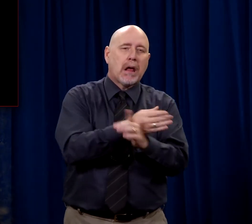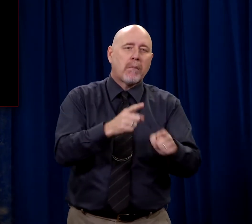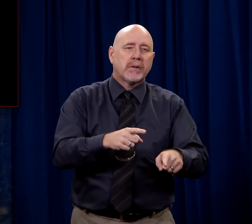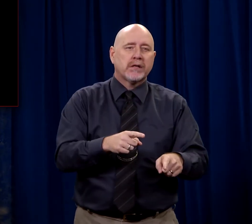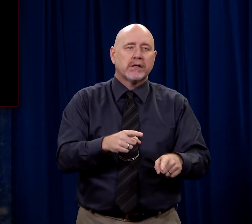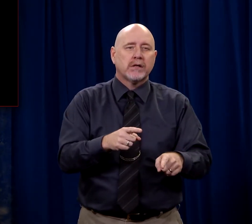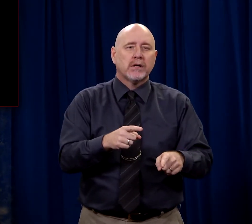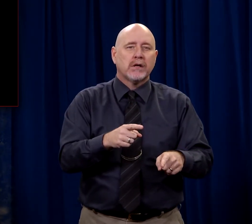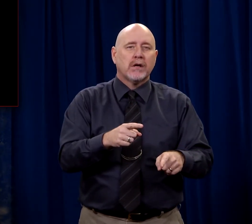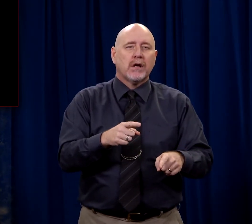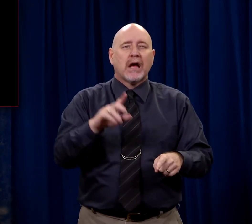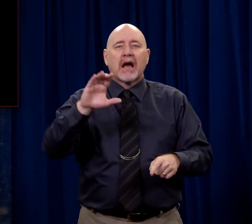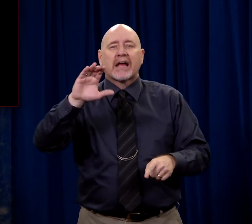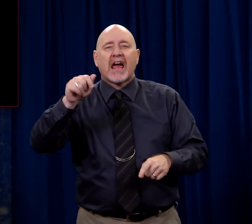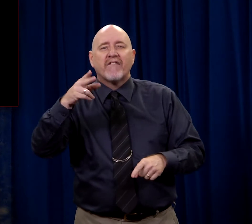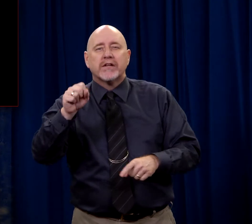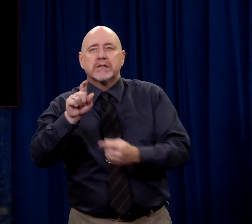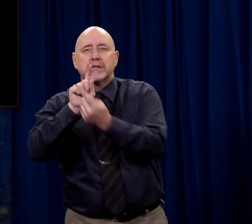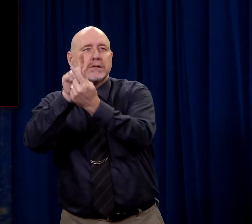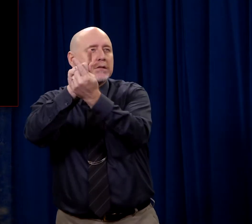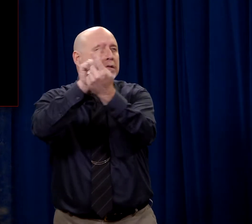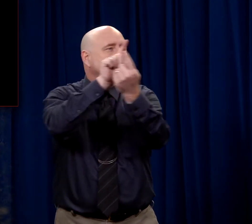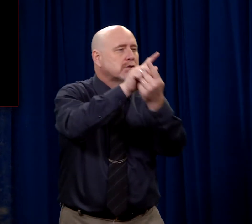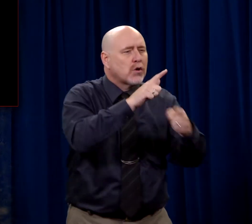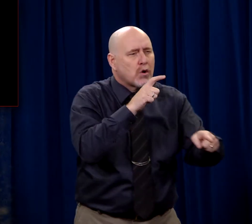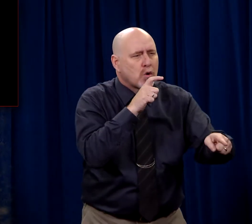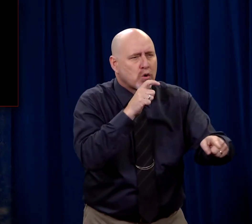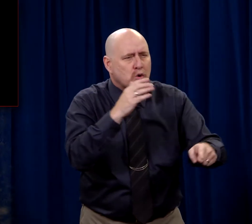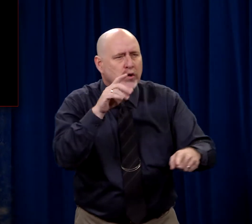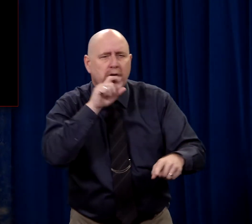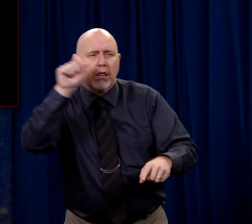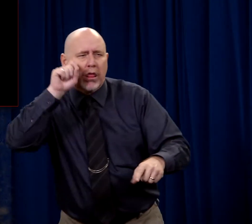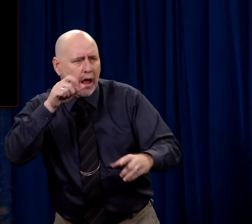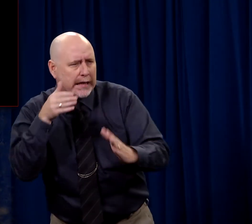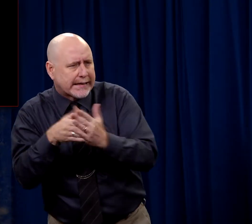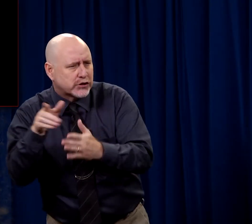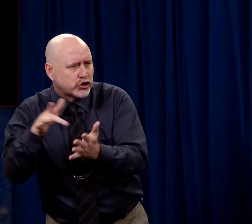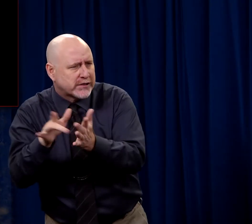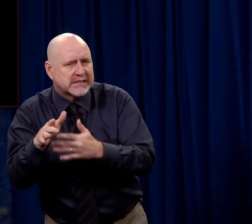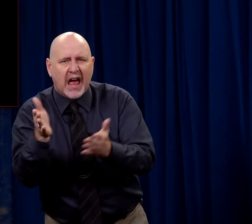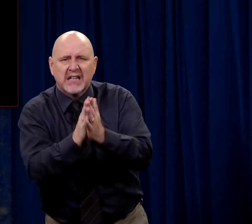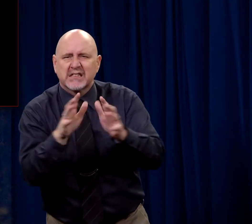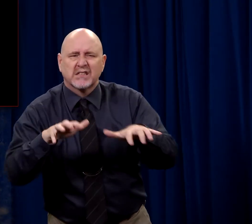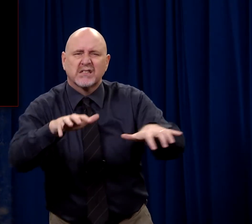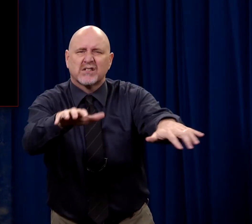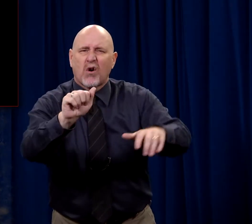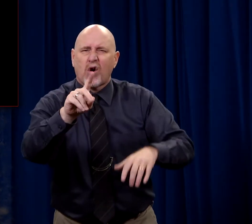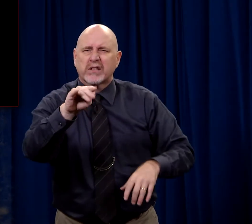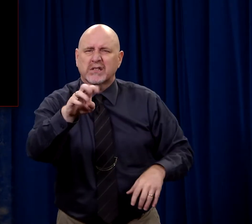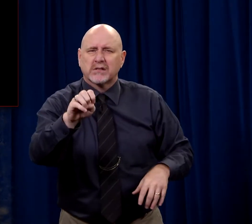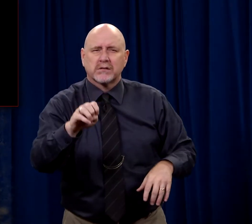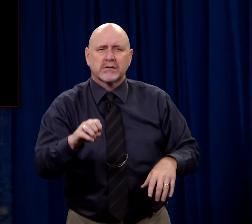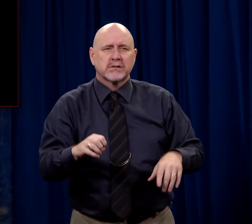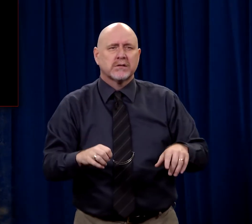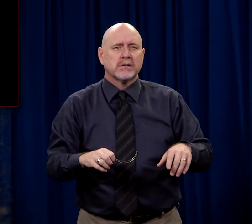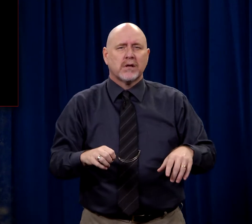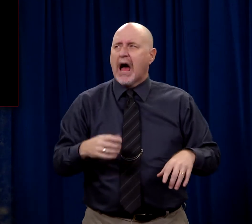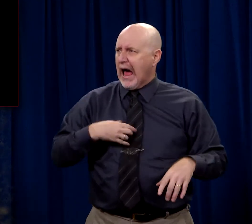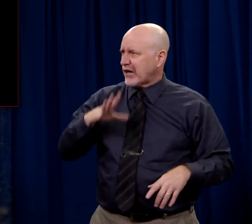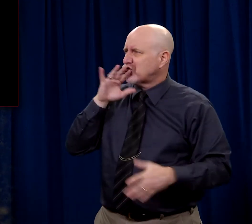preliminary thing, he's going around the room trying to find people who will raise accusation against Jesus. Now what can you say against Him? And they have a lot. A lot of them would say, I could